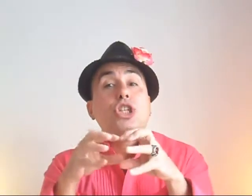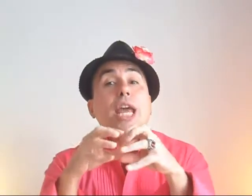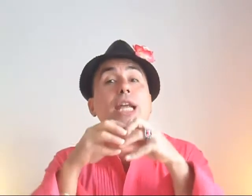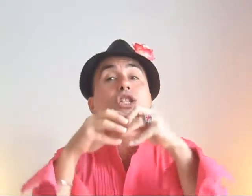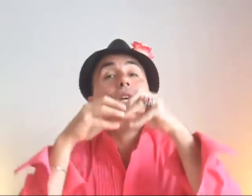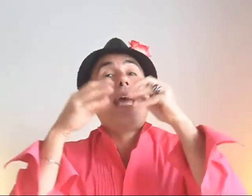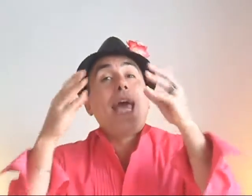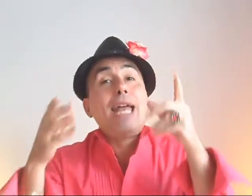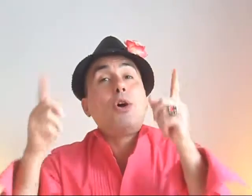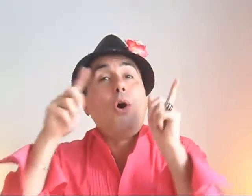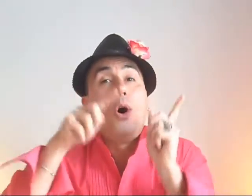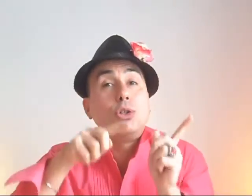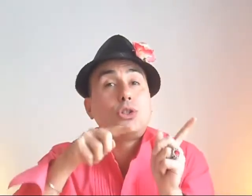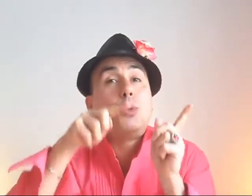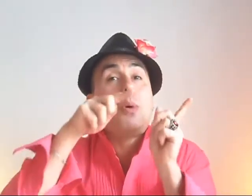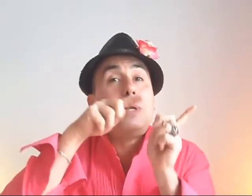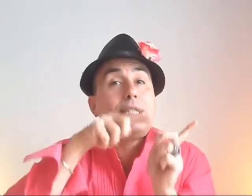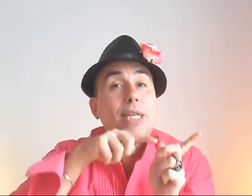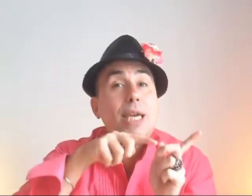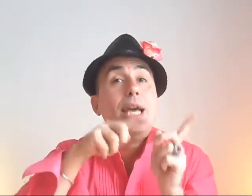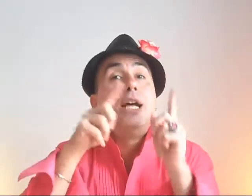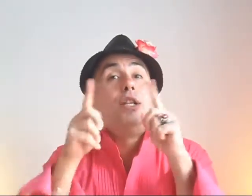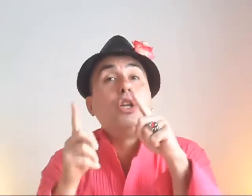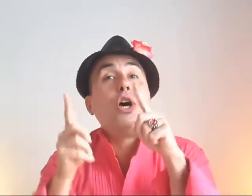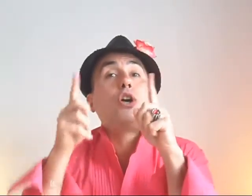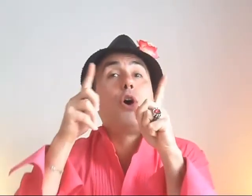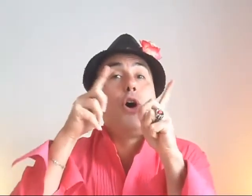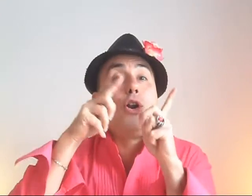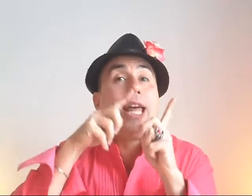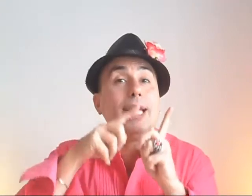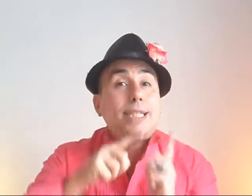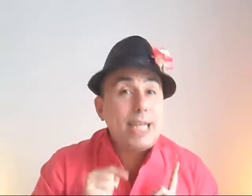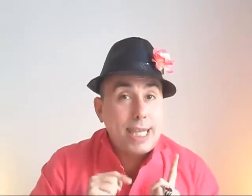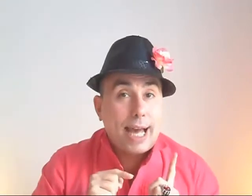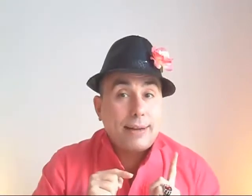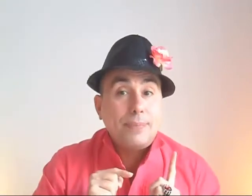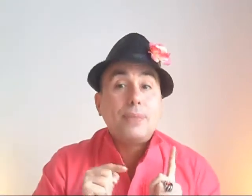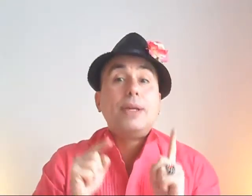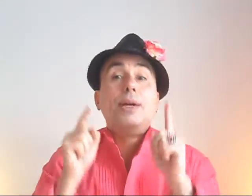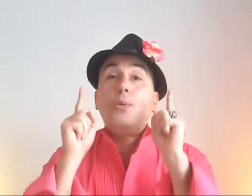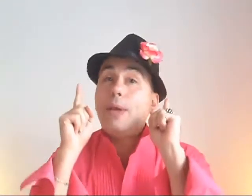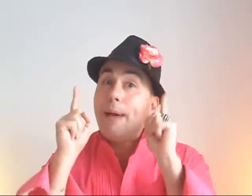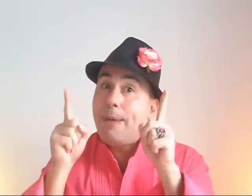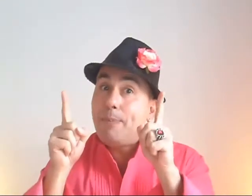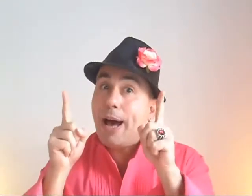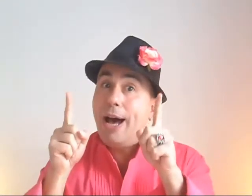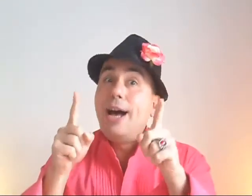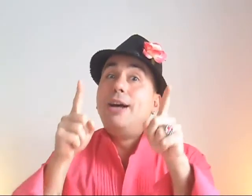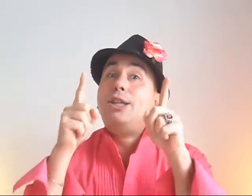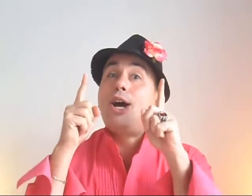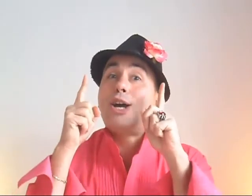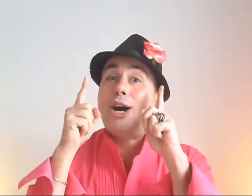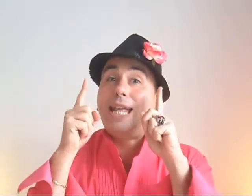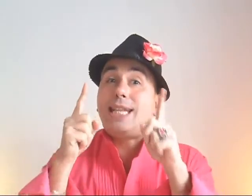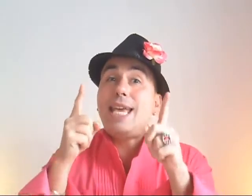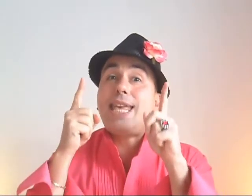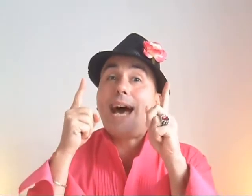change, and also we will see the coletilla. Remember, the coletilla